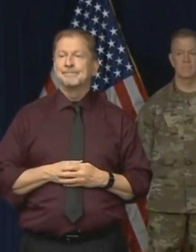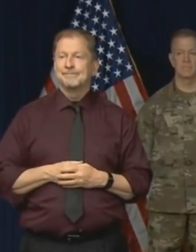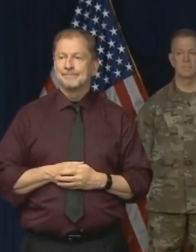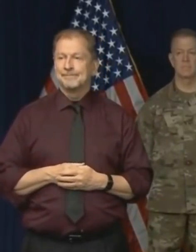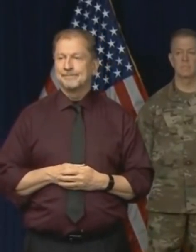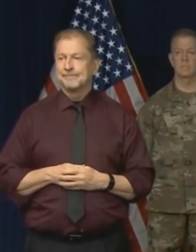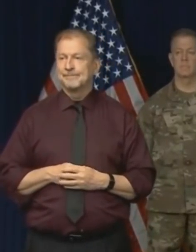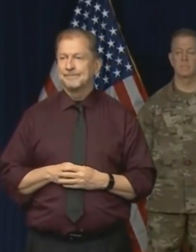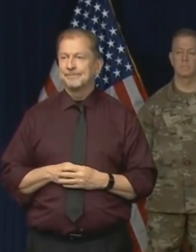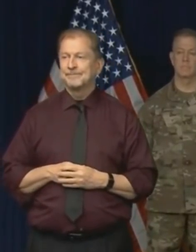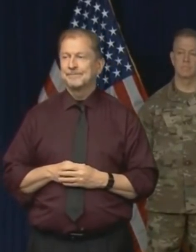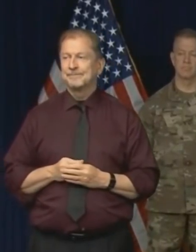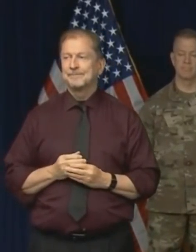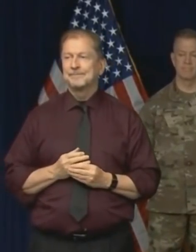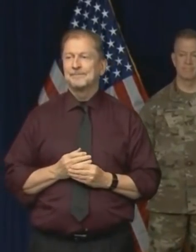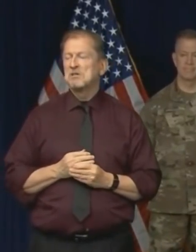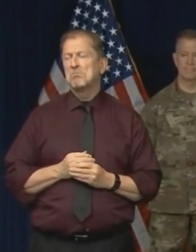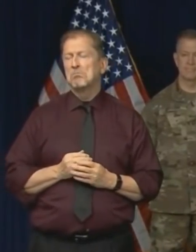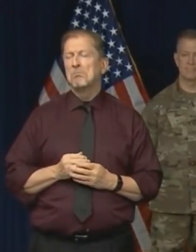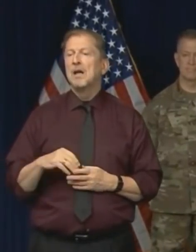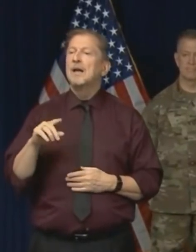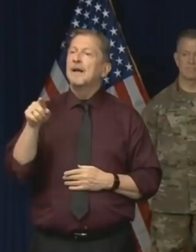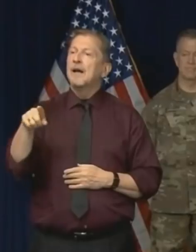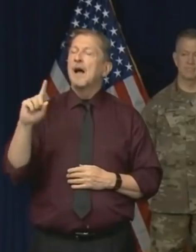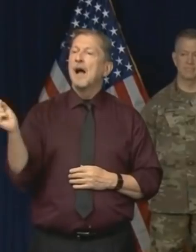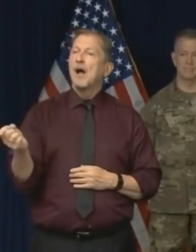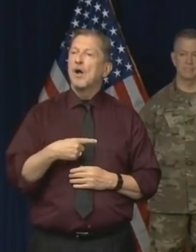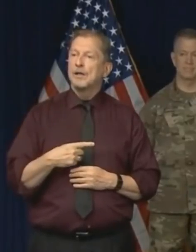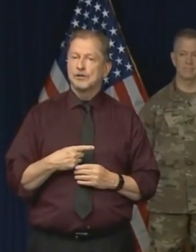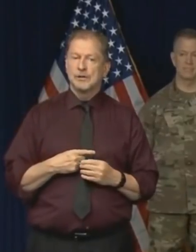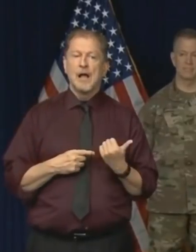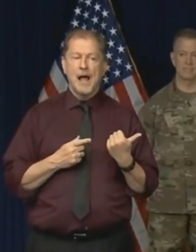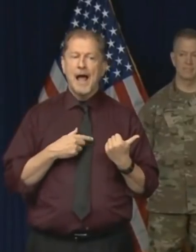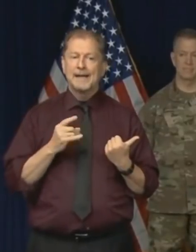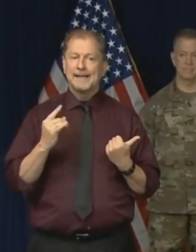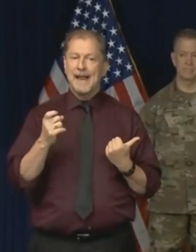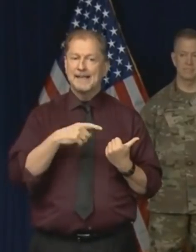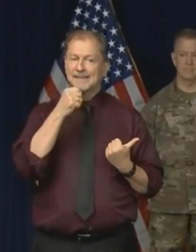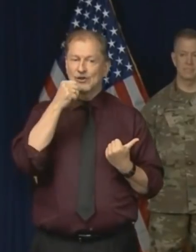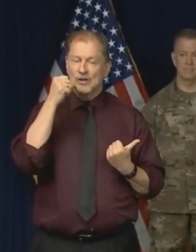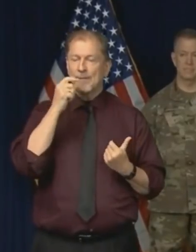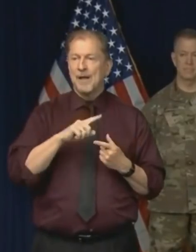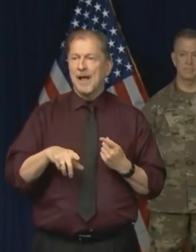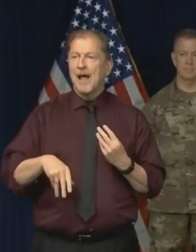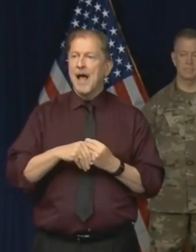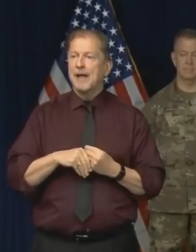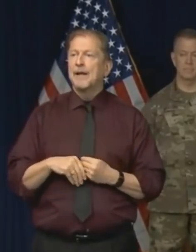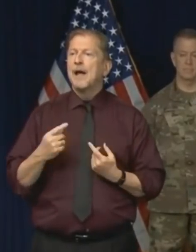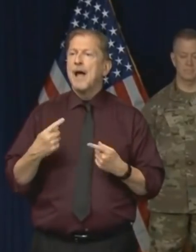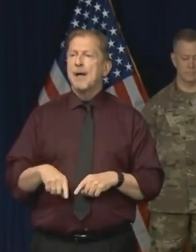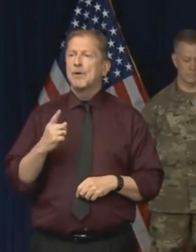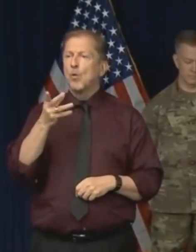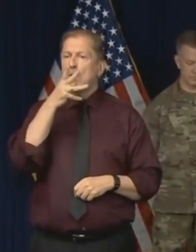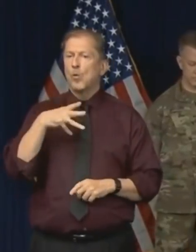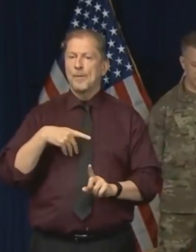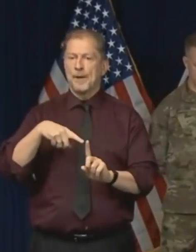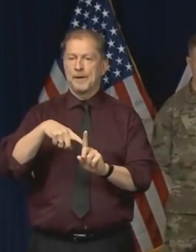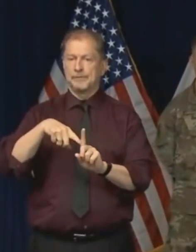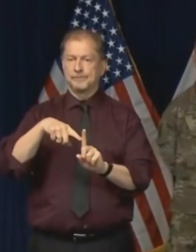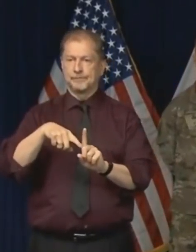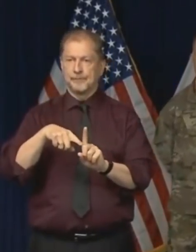This is a question that I asked you indirectly yesterday but it's a follow-up. It was about a woman who